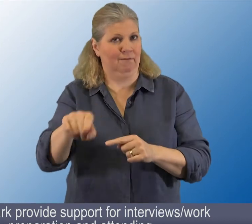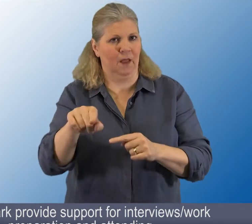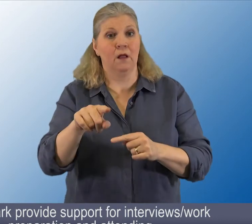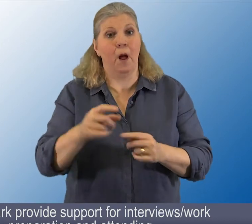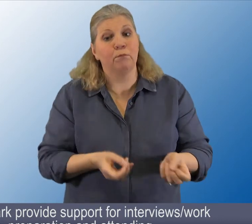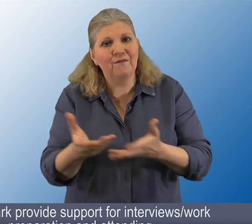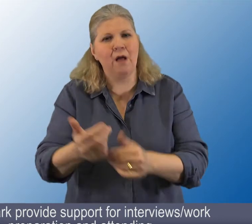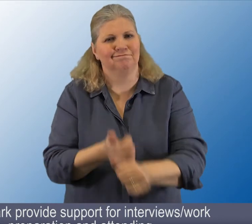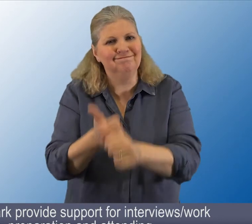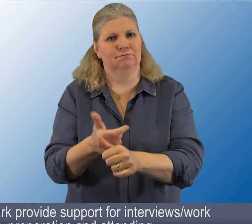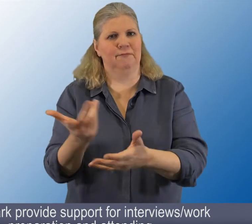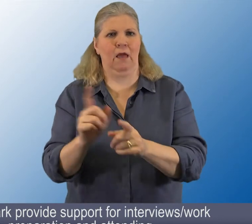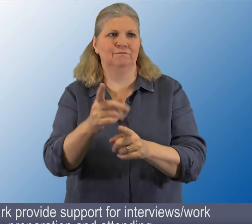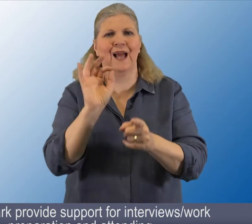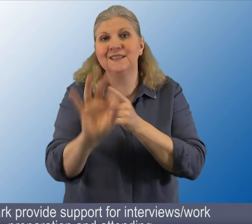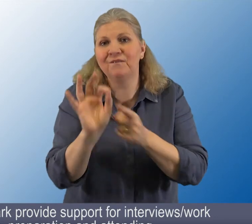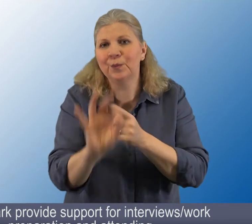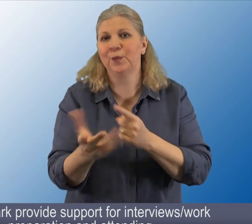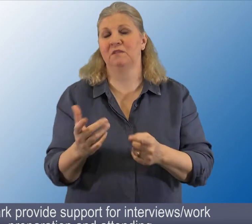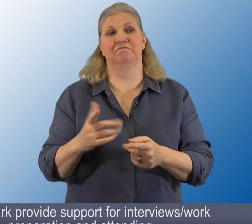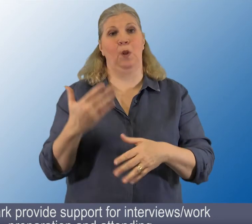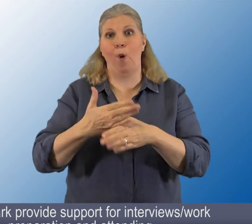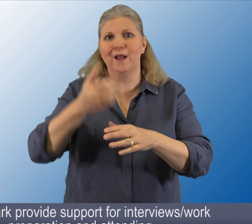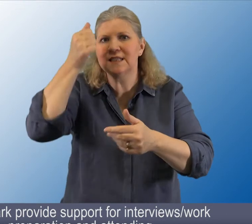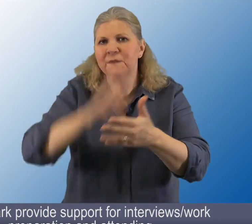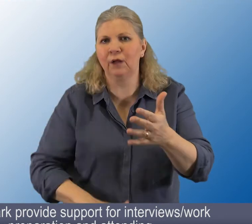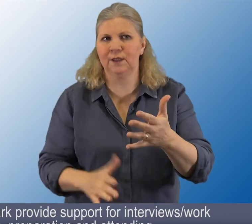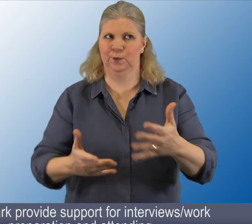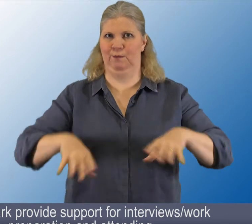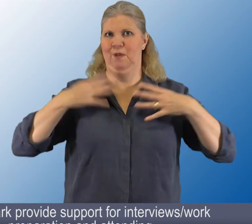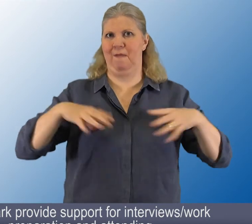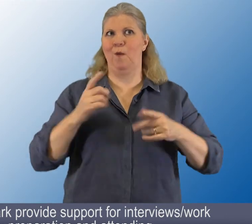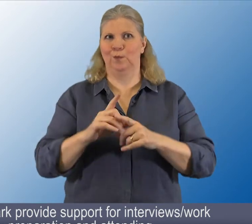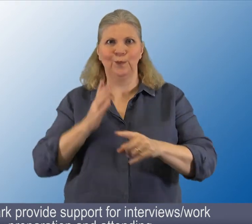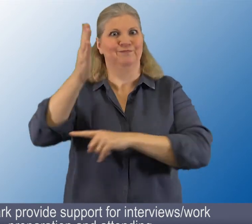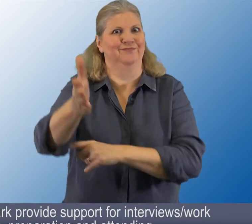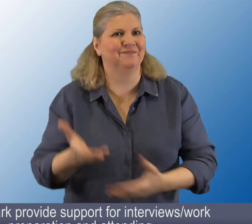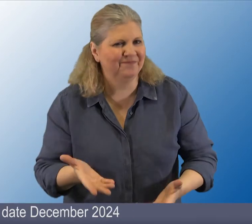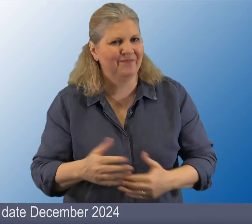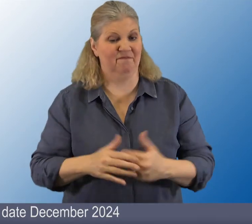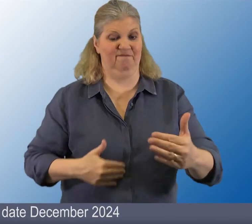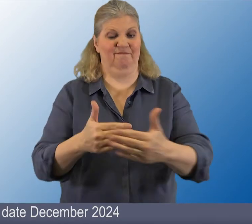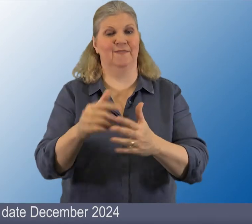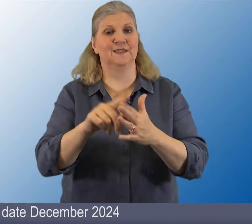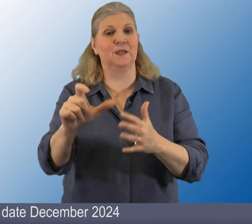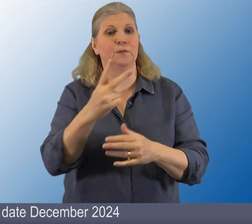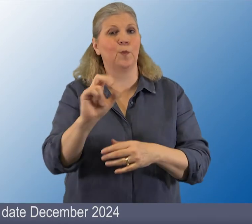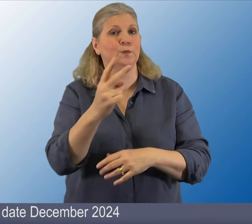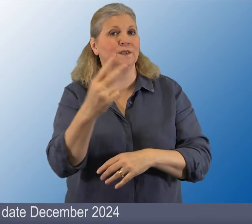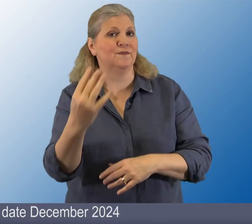Windsor Park provide support for interviews, work experience, preparation and attending. 17. date December 2024. 17.